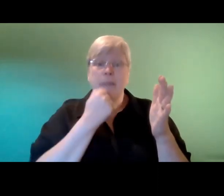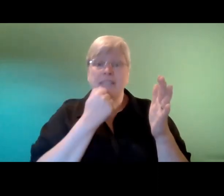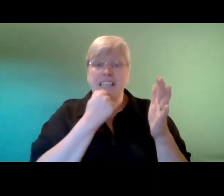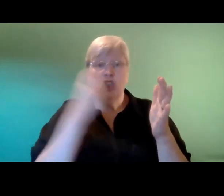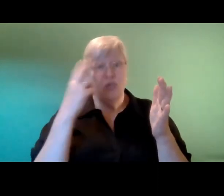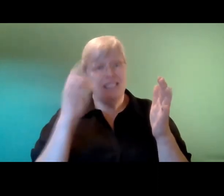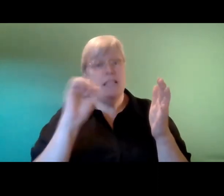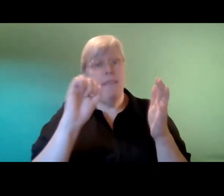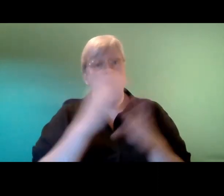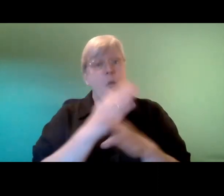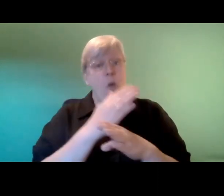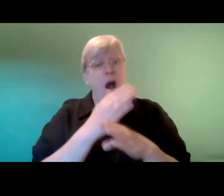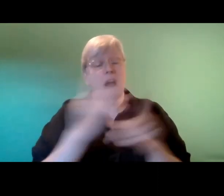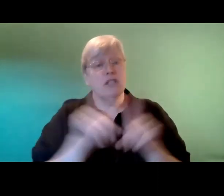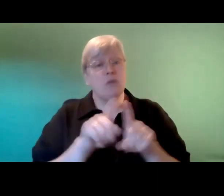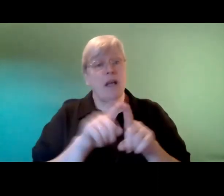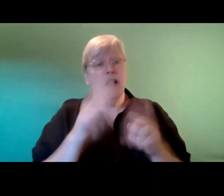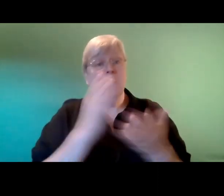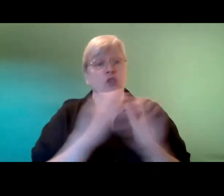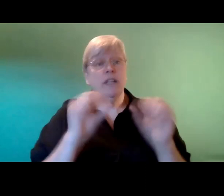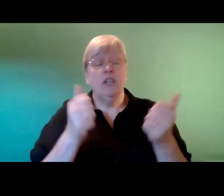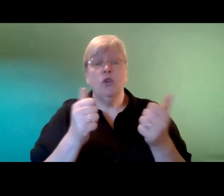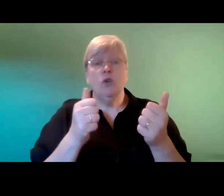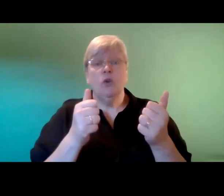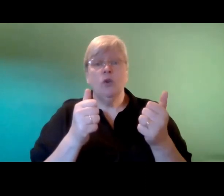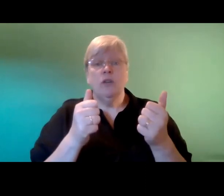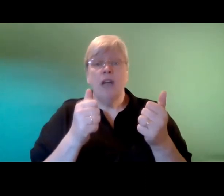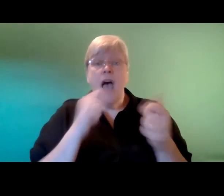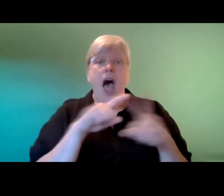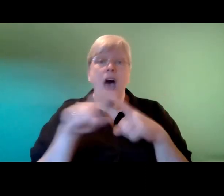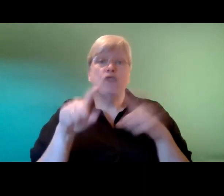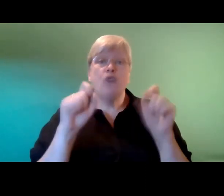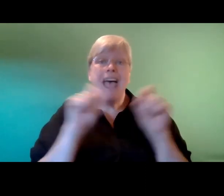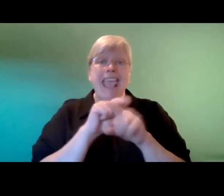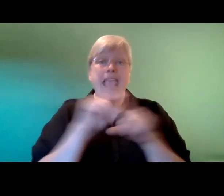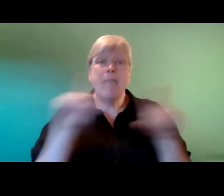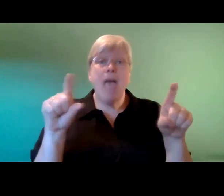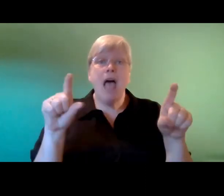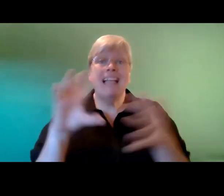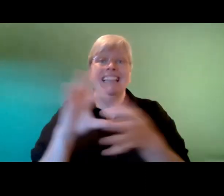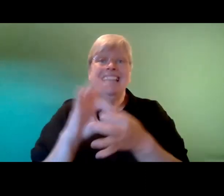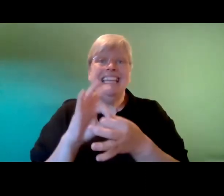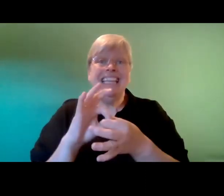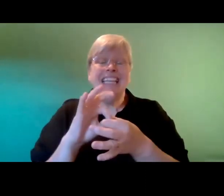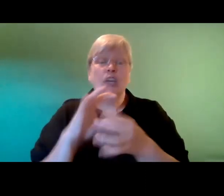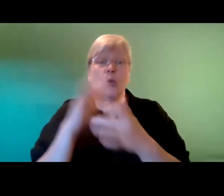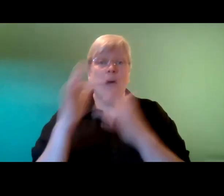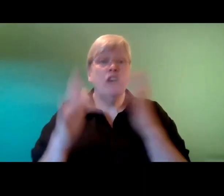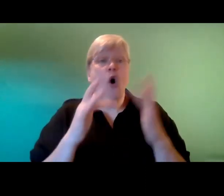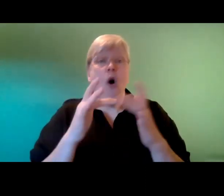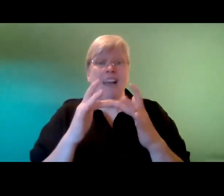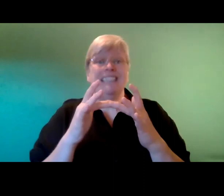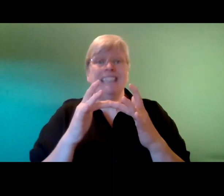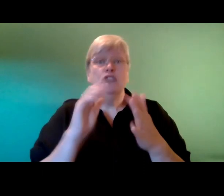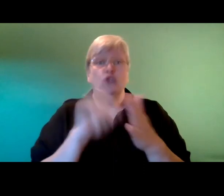good um and then i don't know if it's possible but i'll try and email a link out once the online store is up as